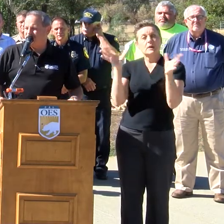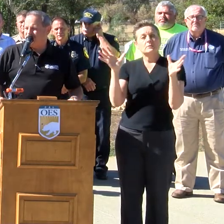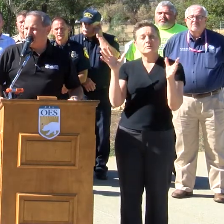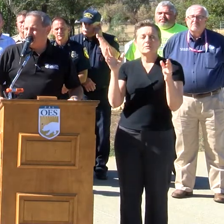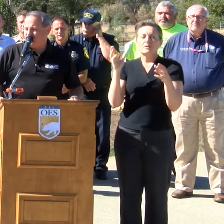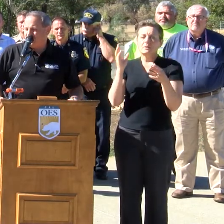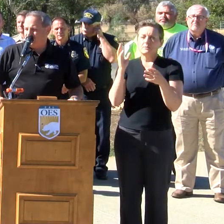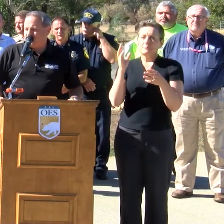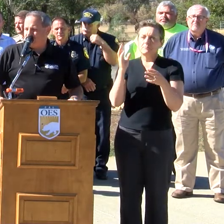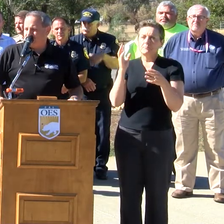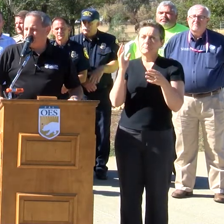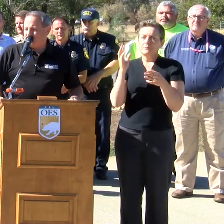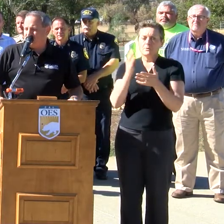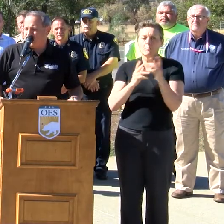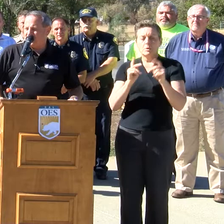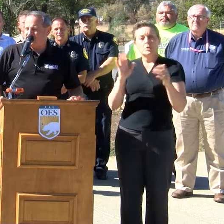state.